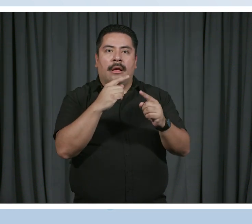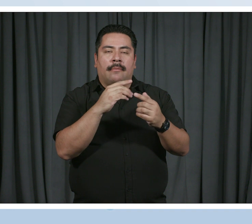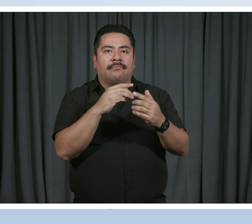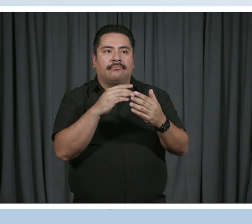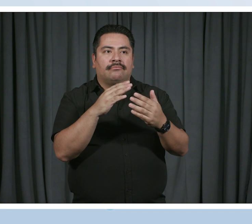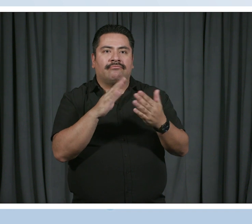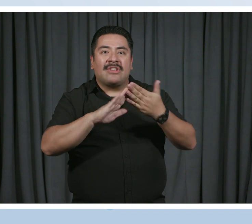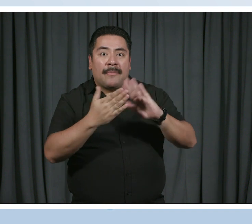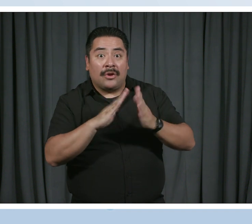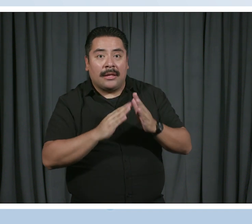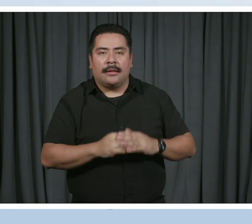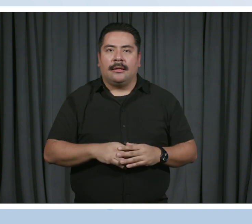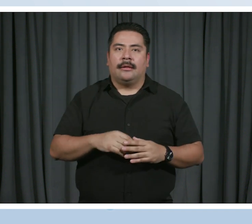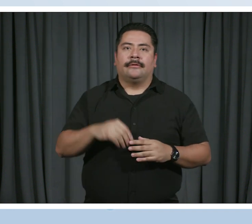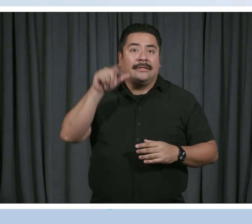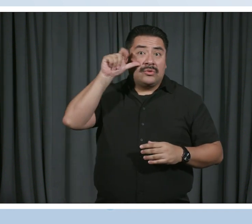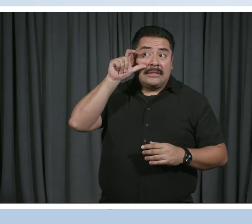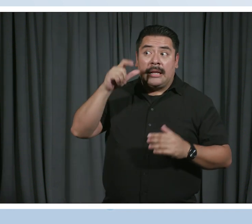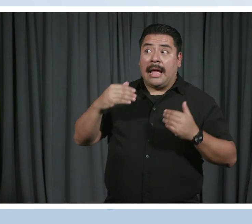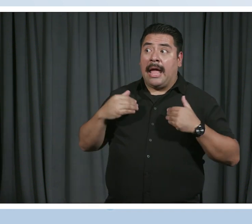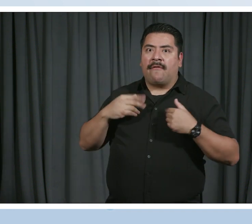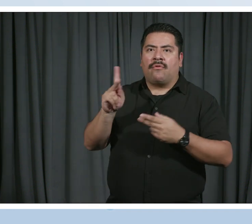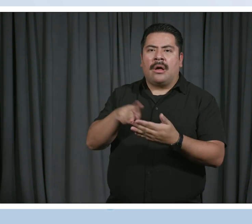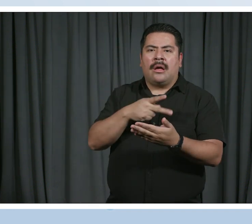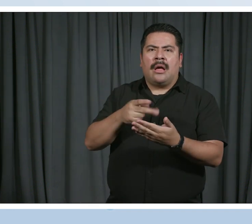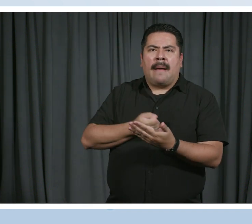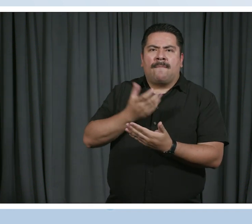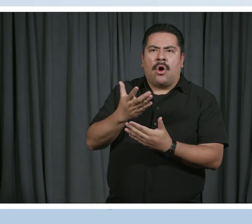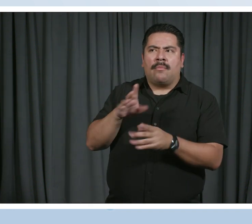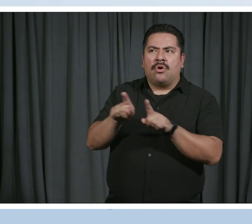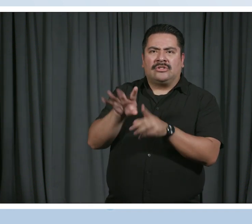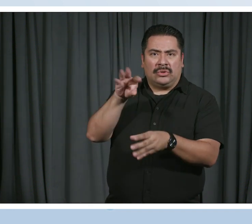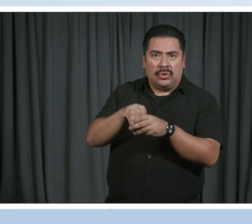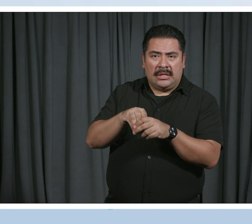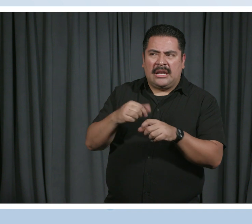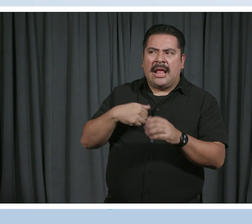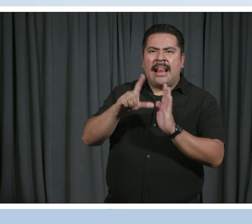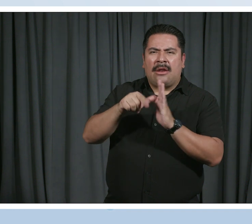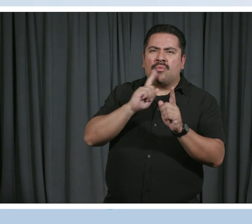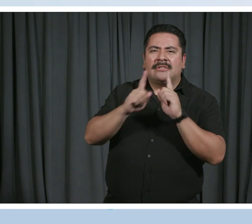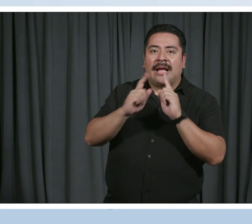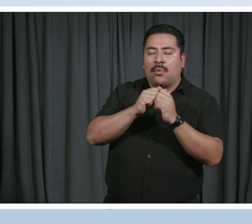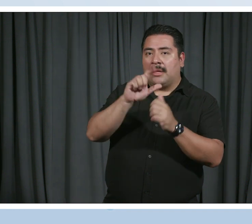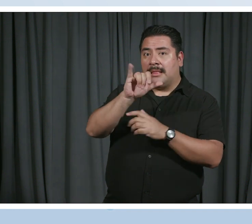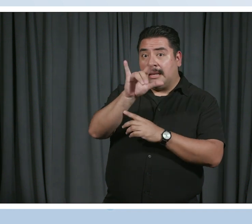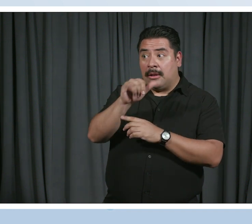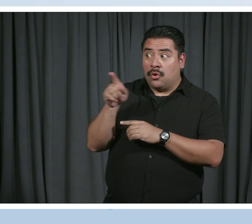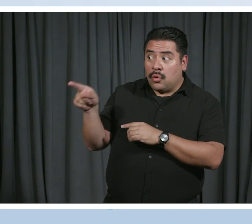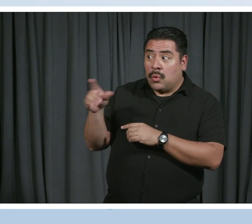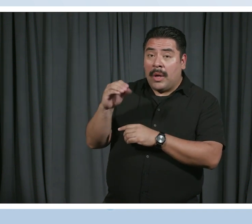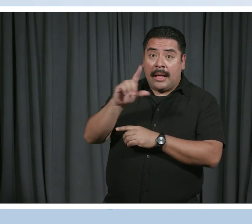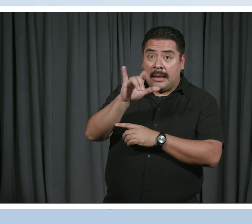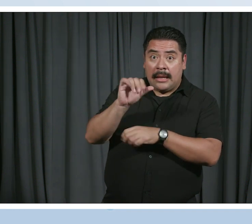that's also incorporated in your mural and we will get a chance to talk to Lily later. Did you and Lily work